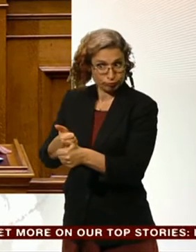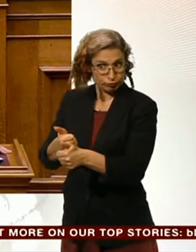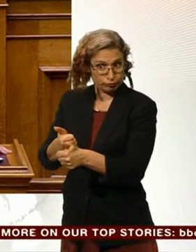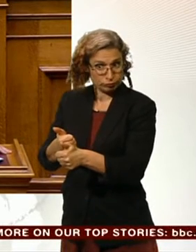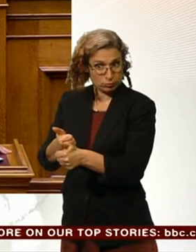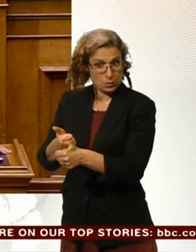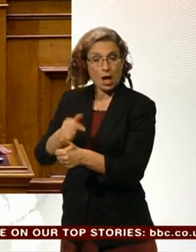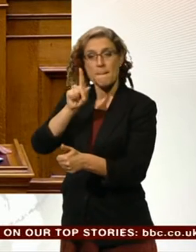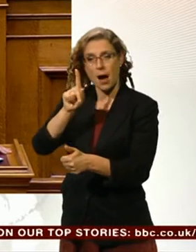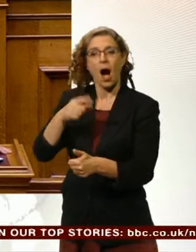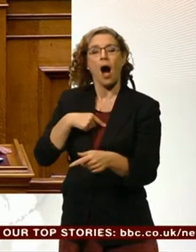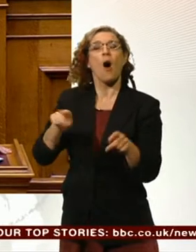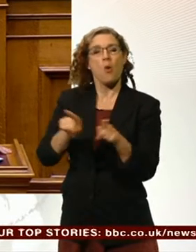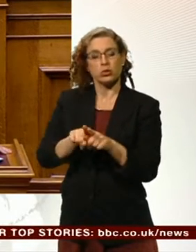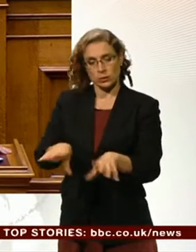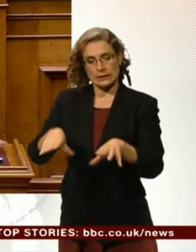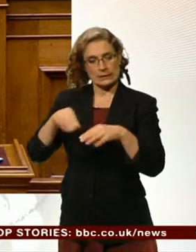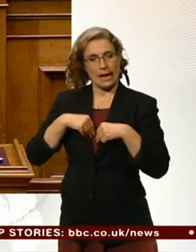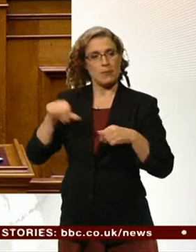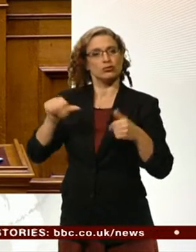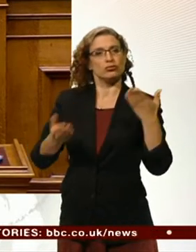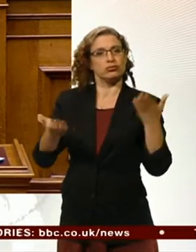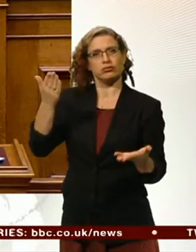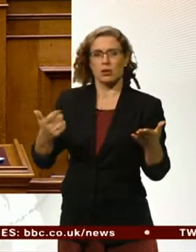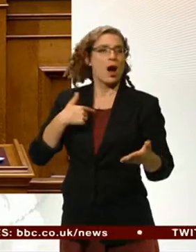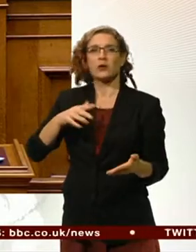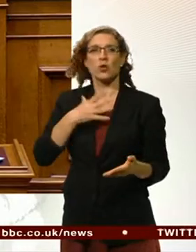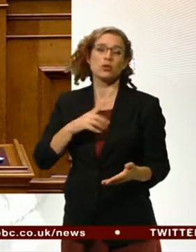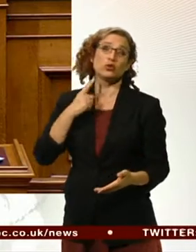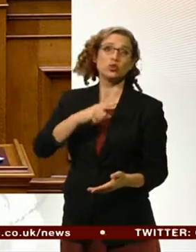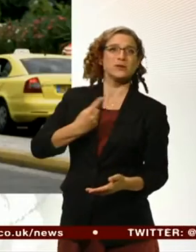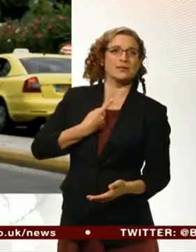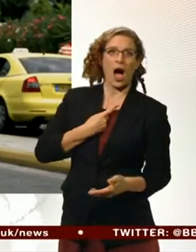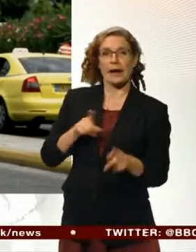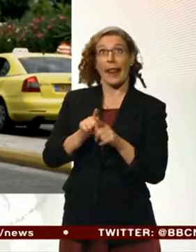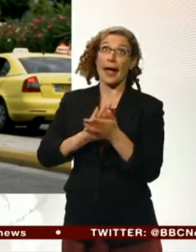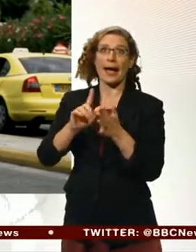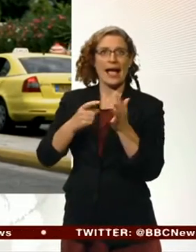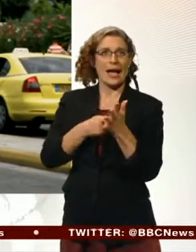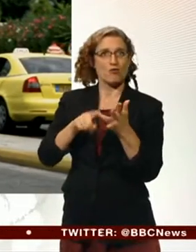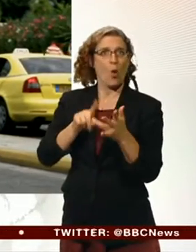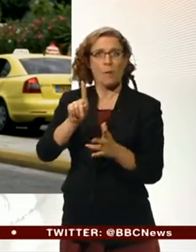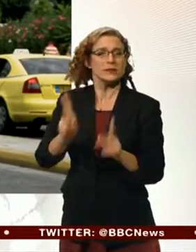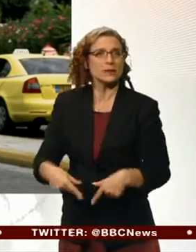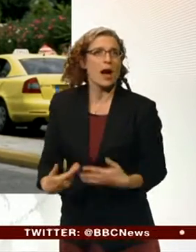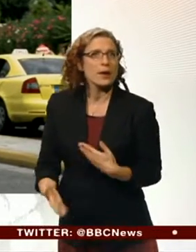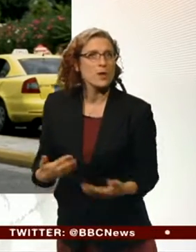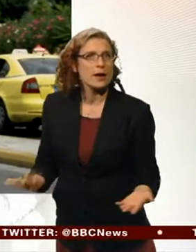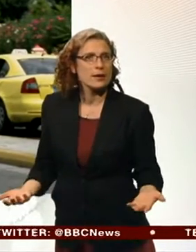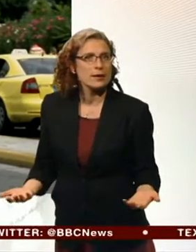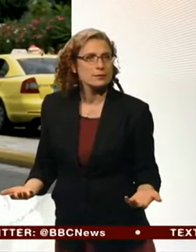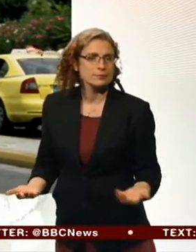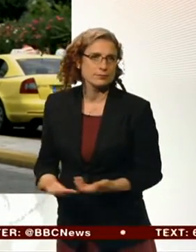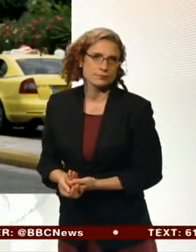deciding the compromise, instead of a heroic suicide for a great majority of the Greek people. A lot of weary MPs are now